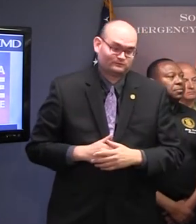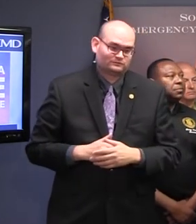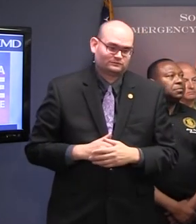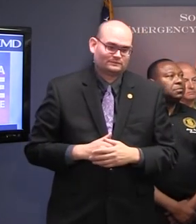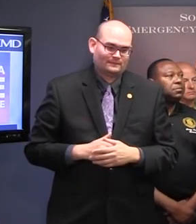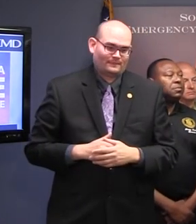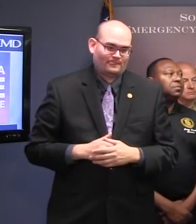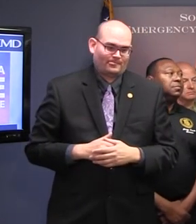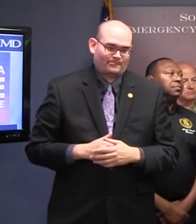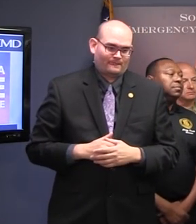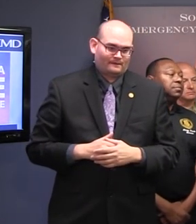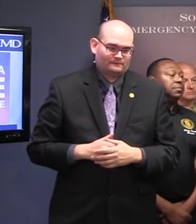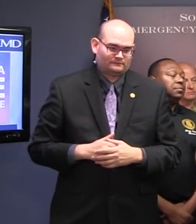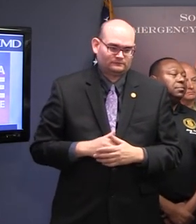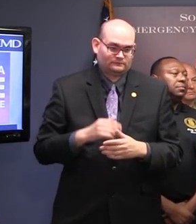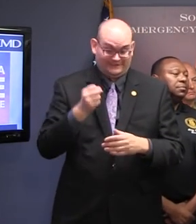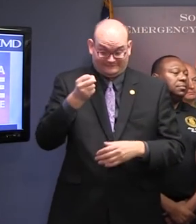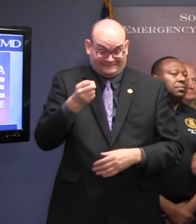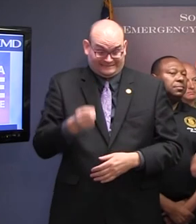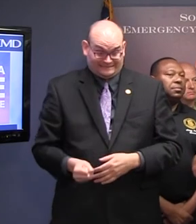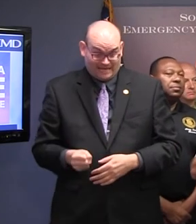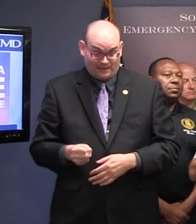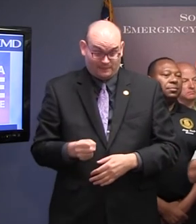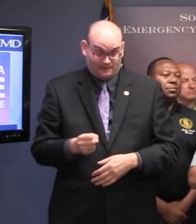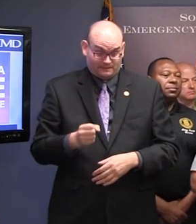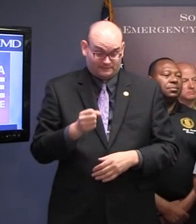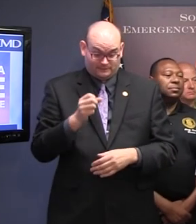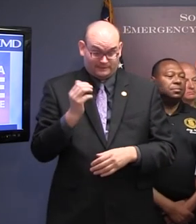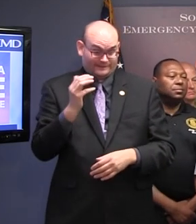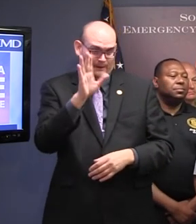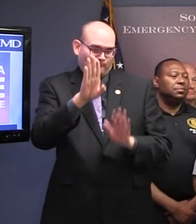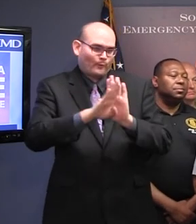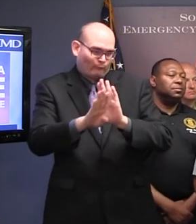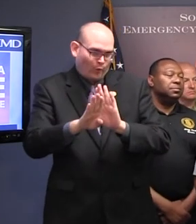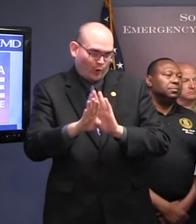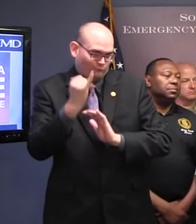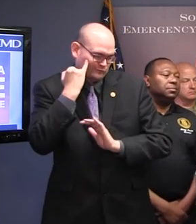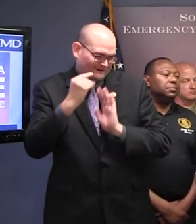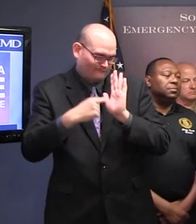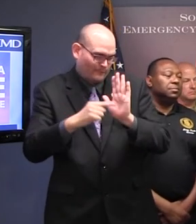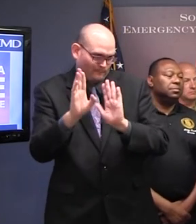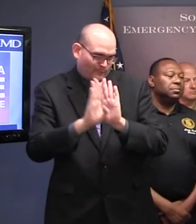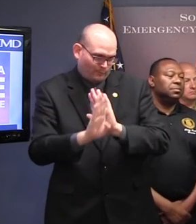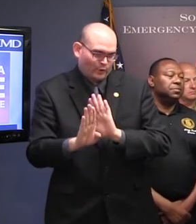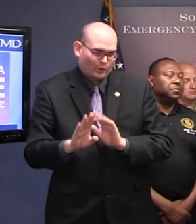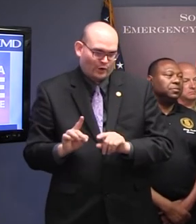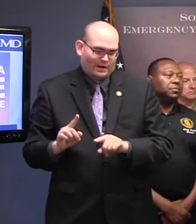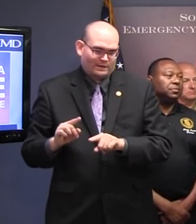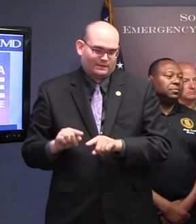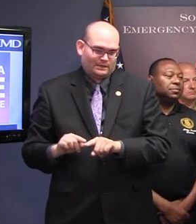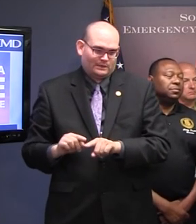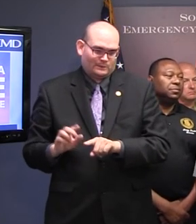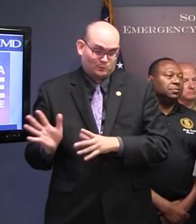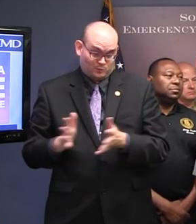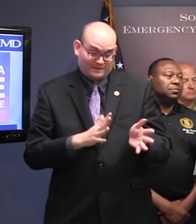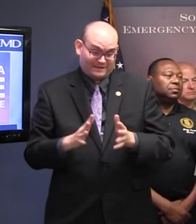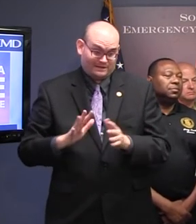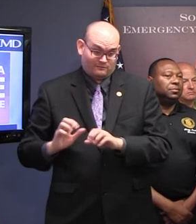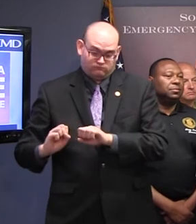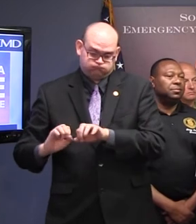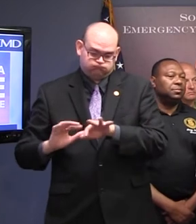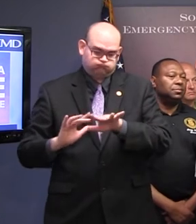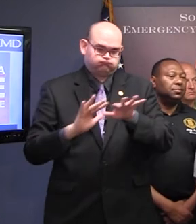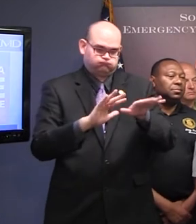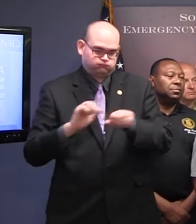the southern part of the state, anywhere up the South Carolina coast, it would have the greatest impact from the storm surge because the winds are moving onshore in those locations.